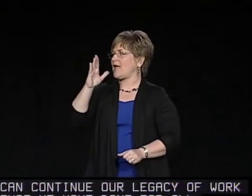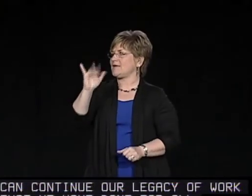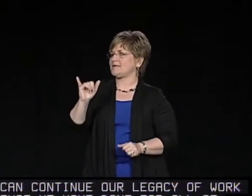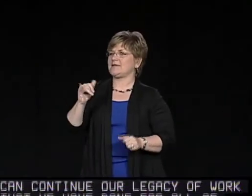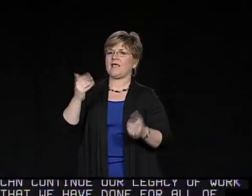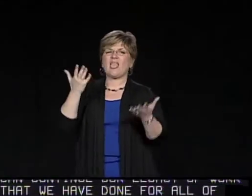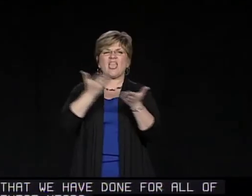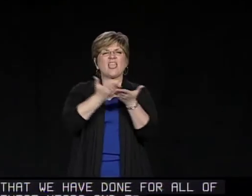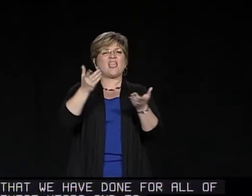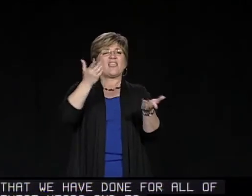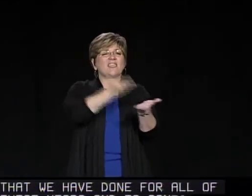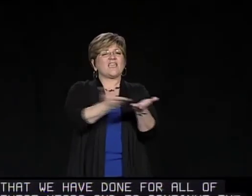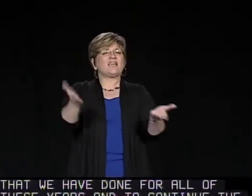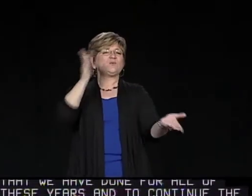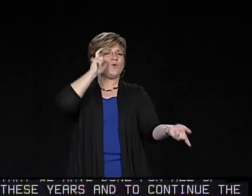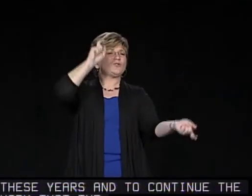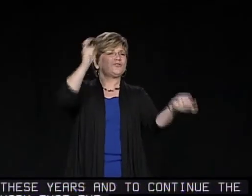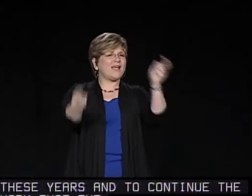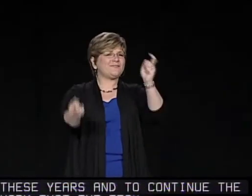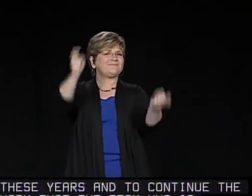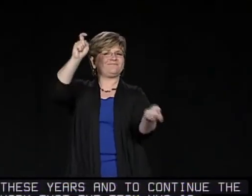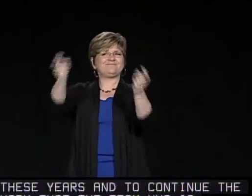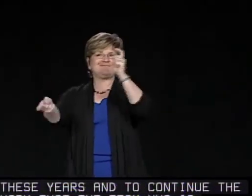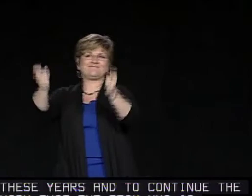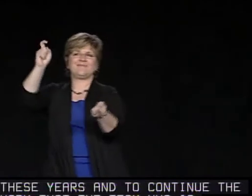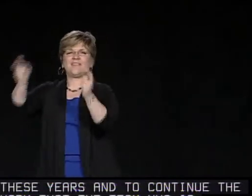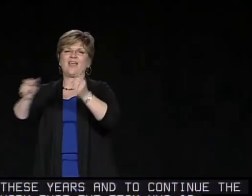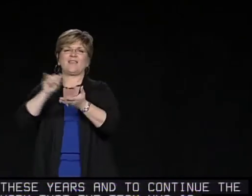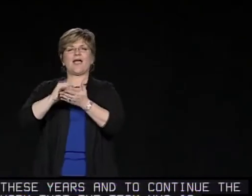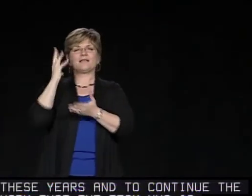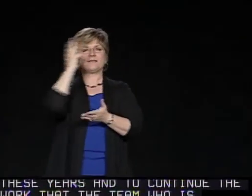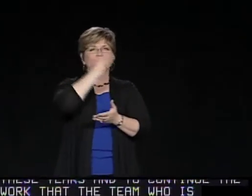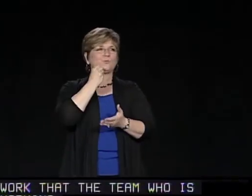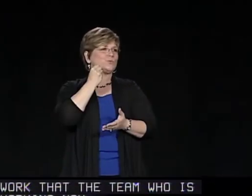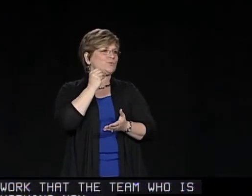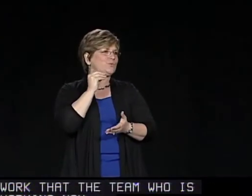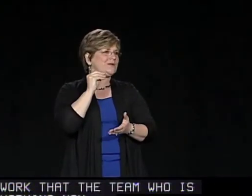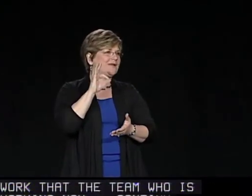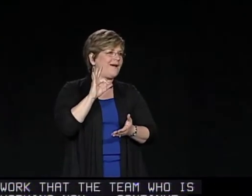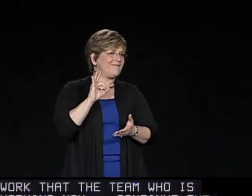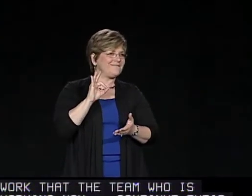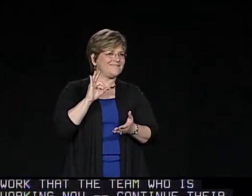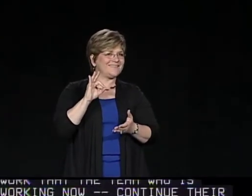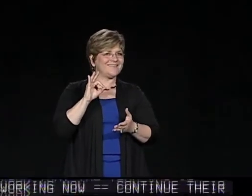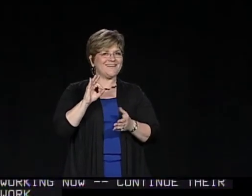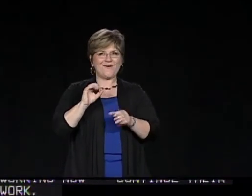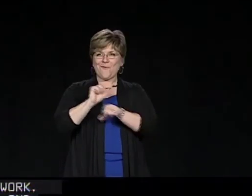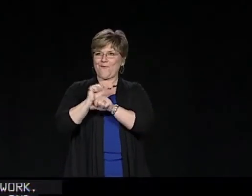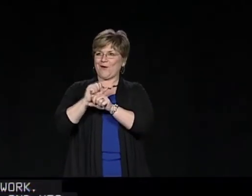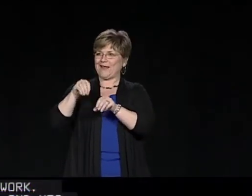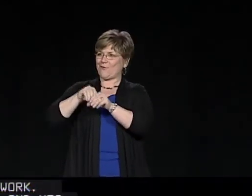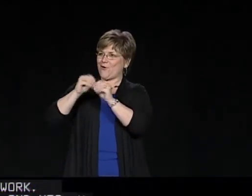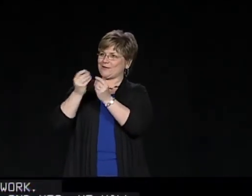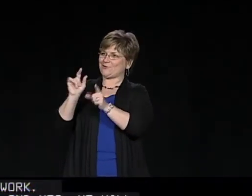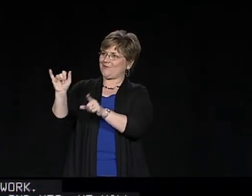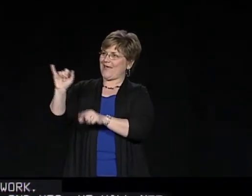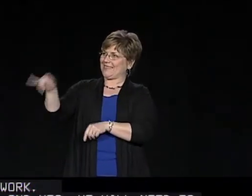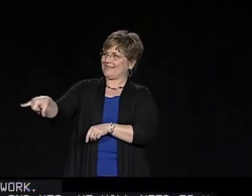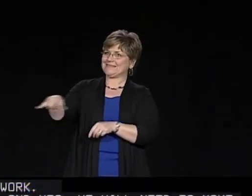that the team who is working now, continue their work. And yes, we will need to make changes. But that's the beauty of